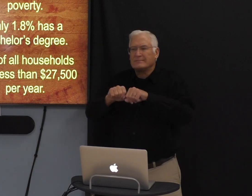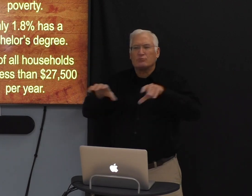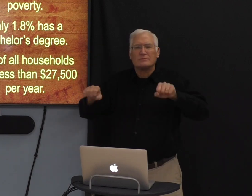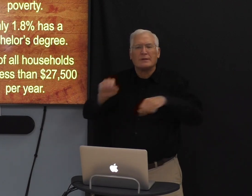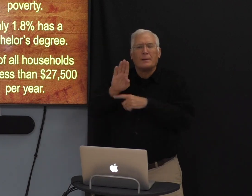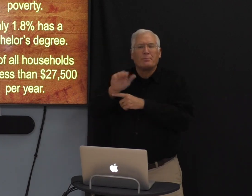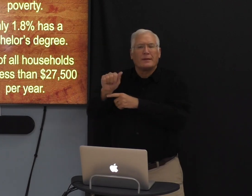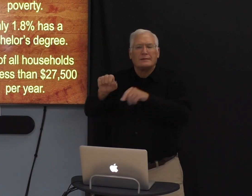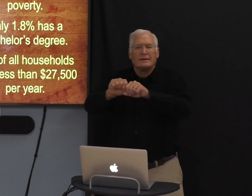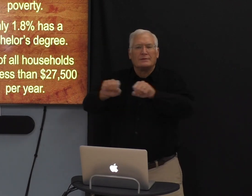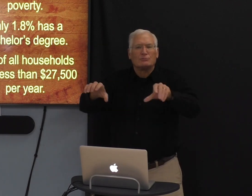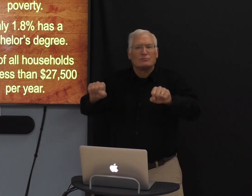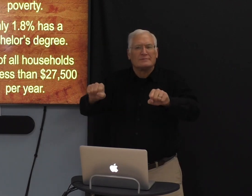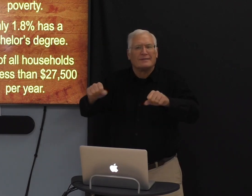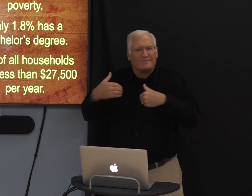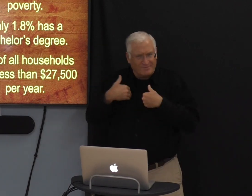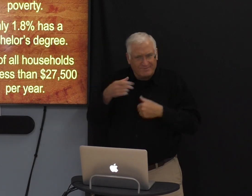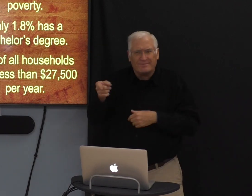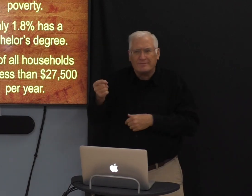% have a college degree.